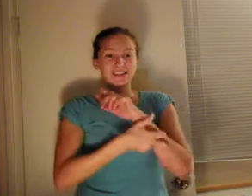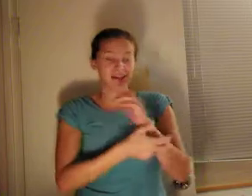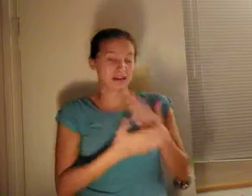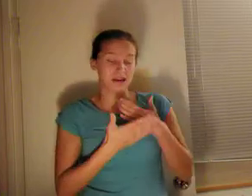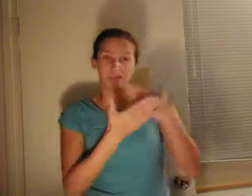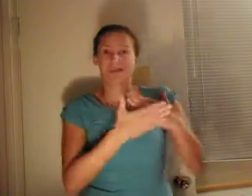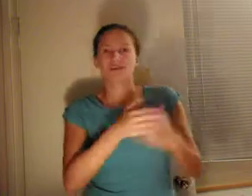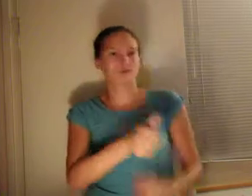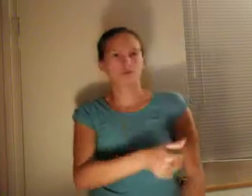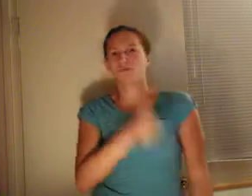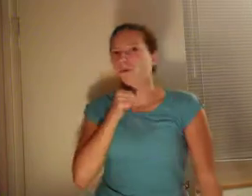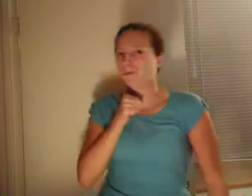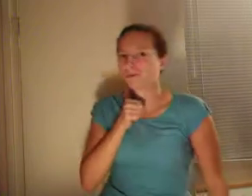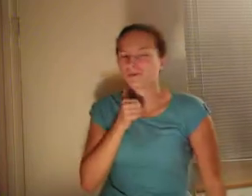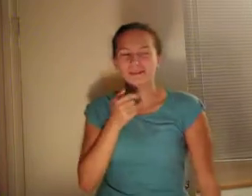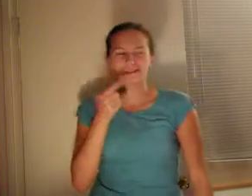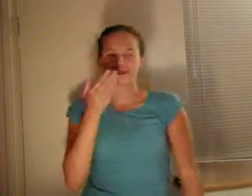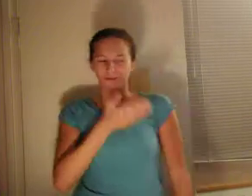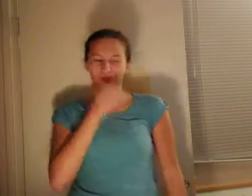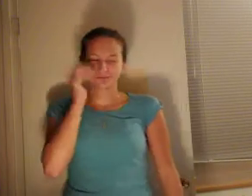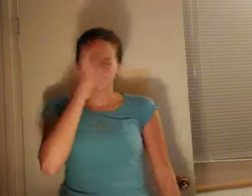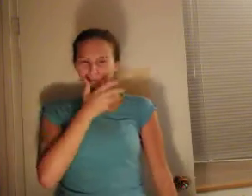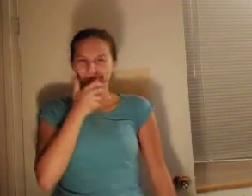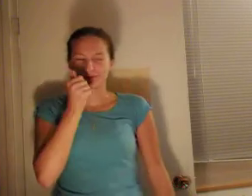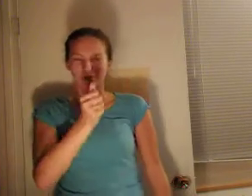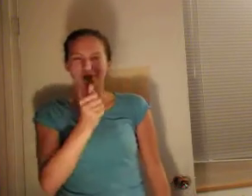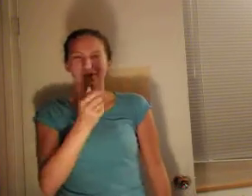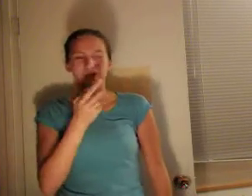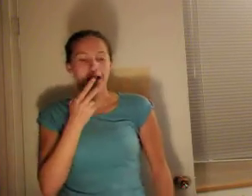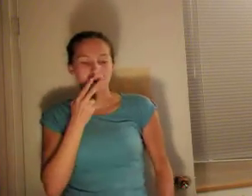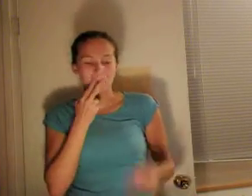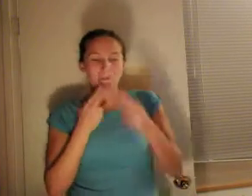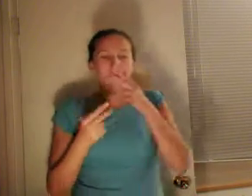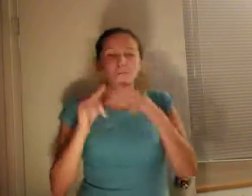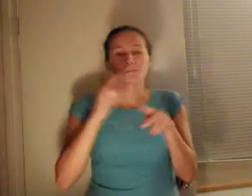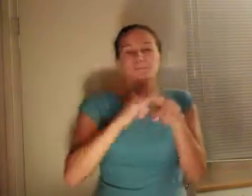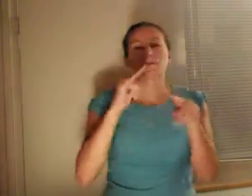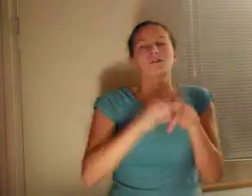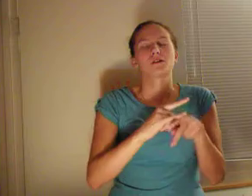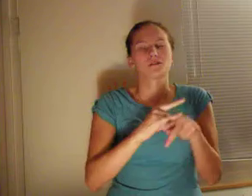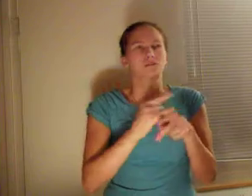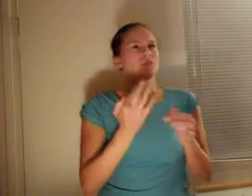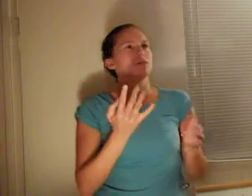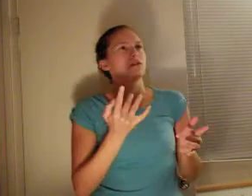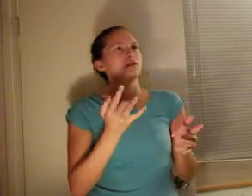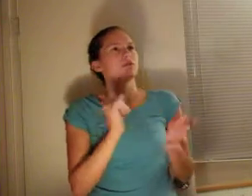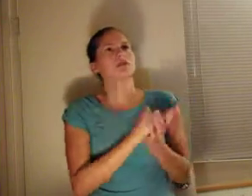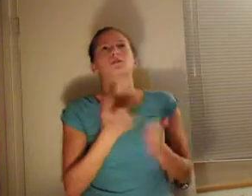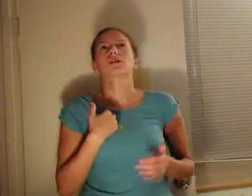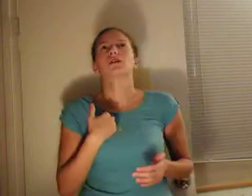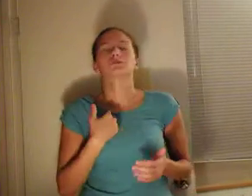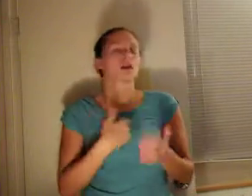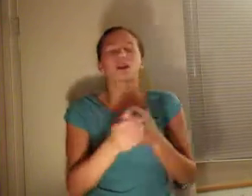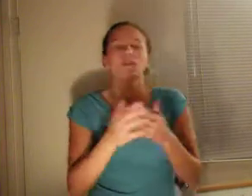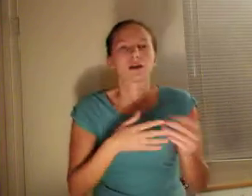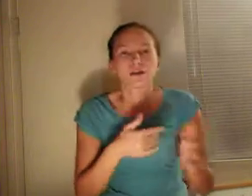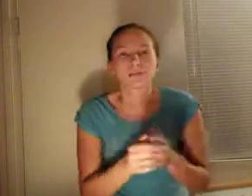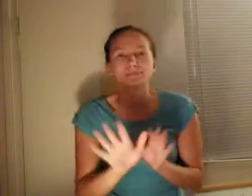she's beautiful, smokes a pack a day, wait that's me, but anyway, she